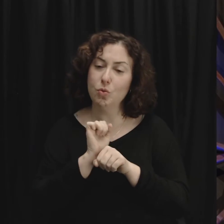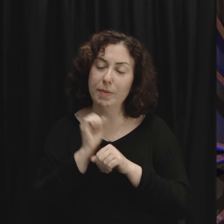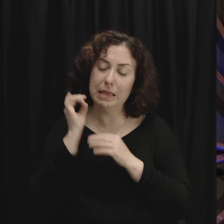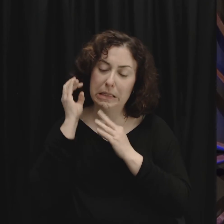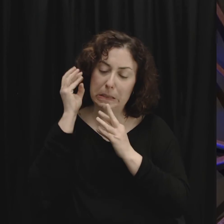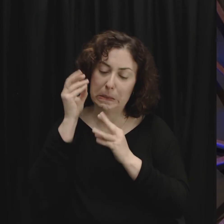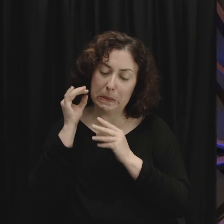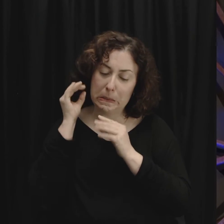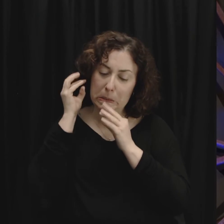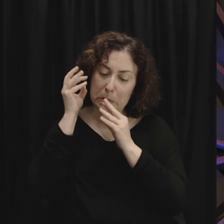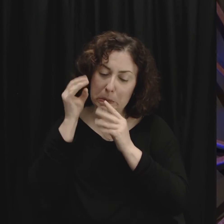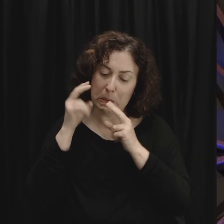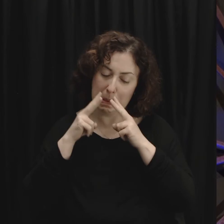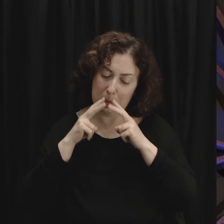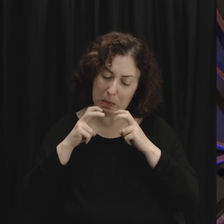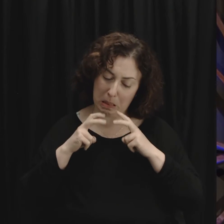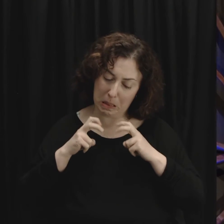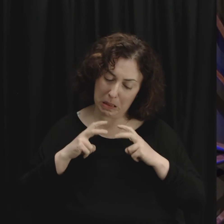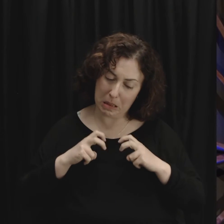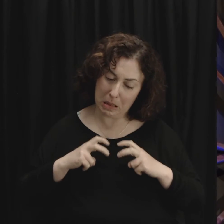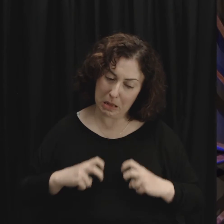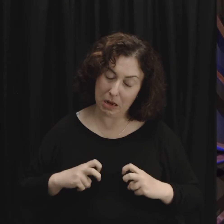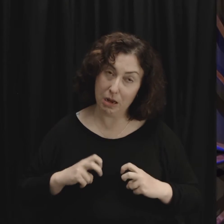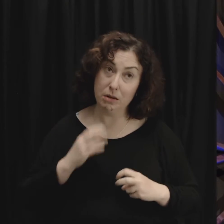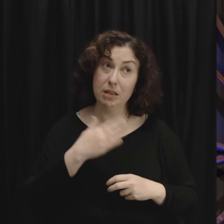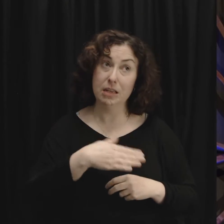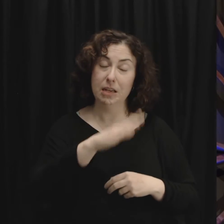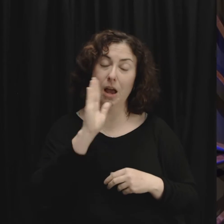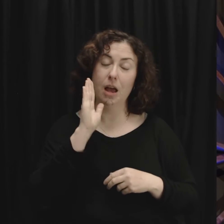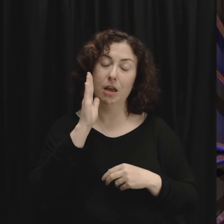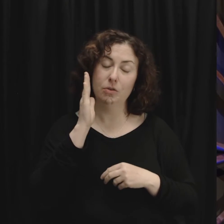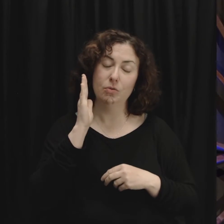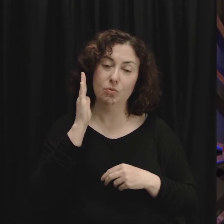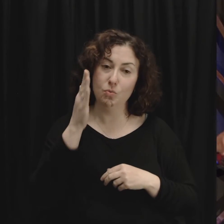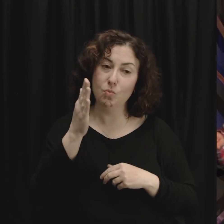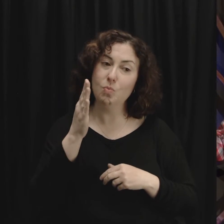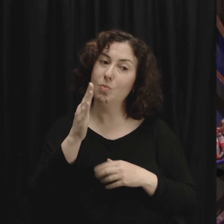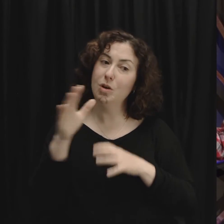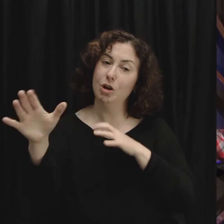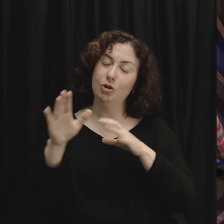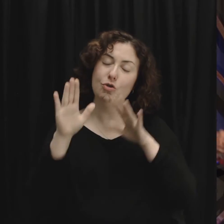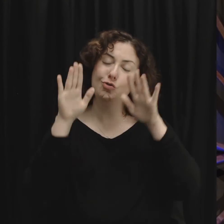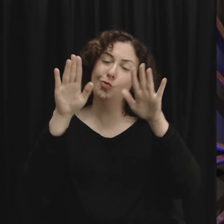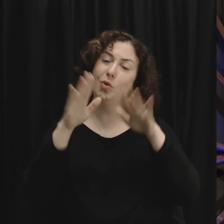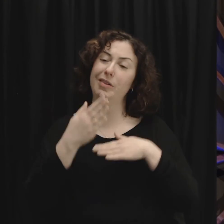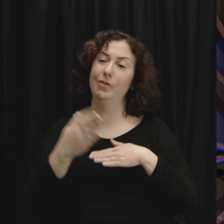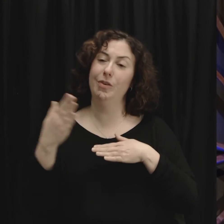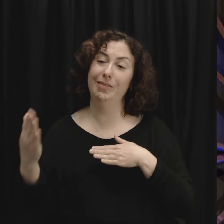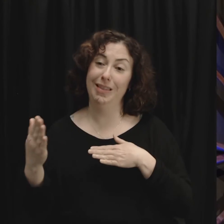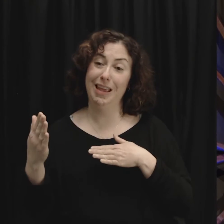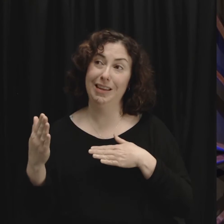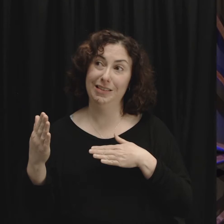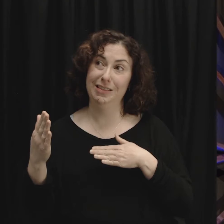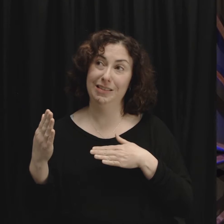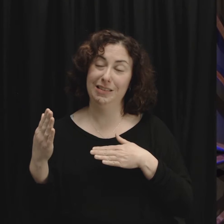incredible things in the relationships of the people of this church as we join him in his ministry of reconciliation